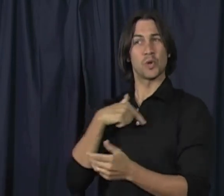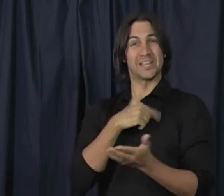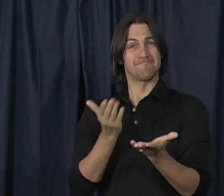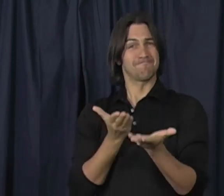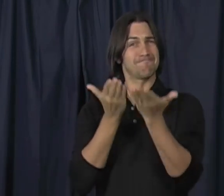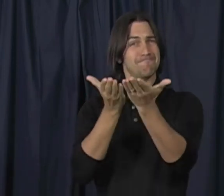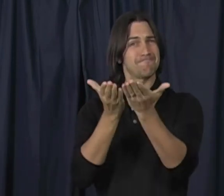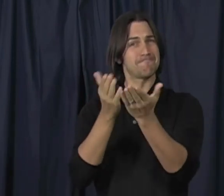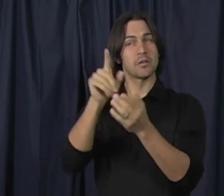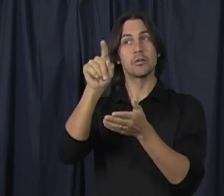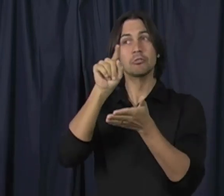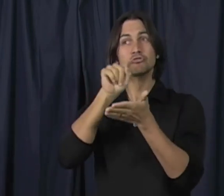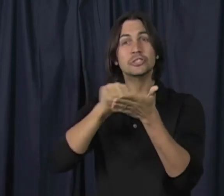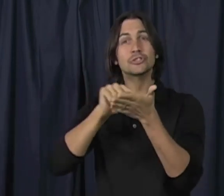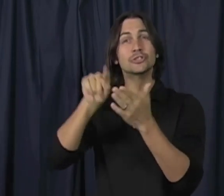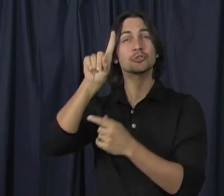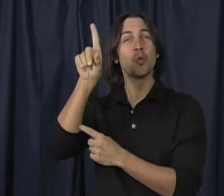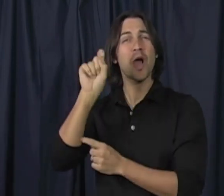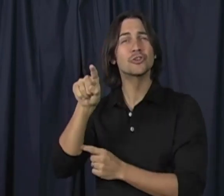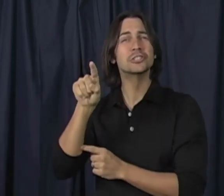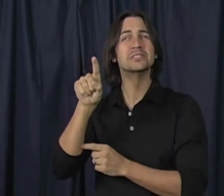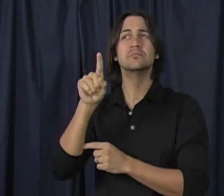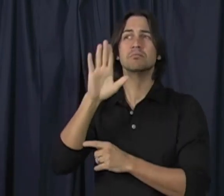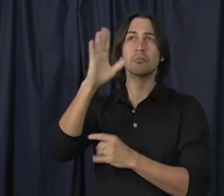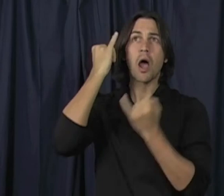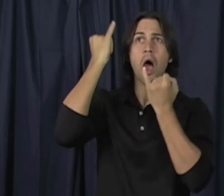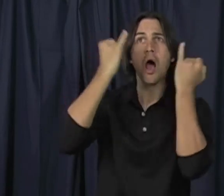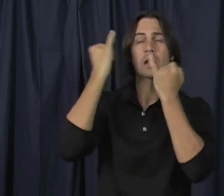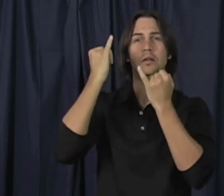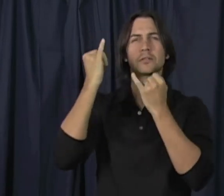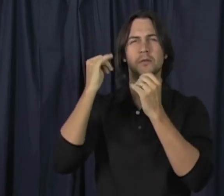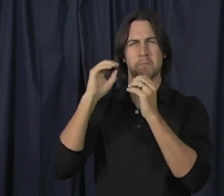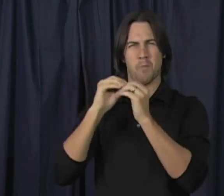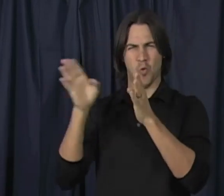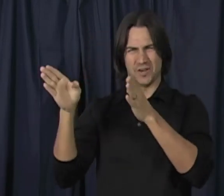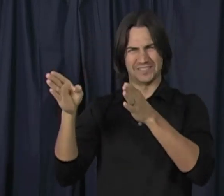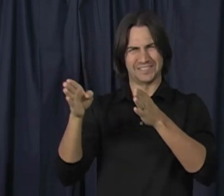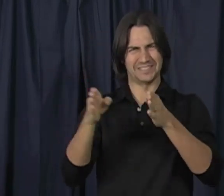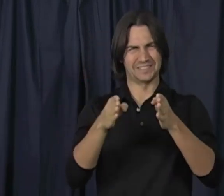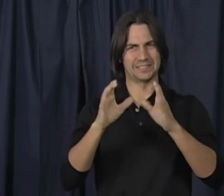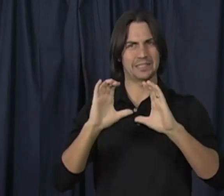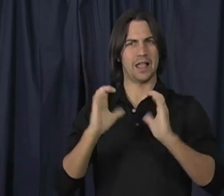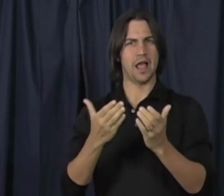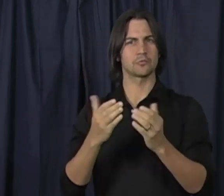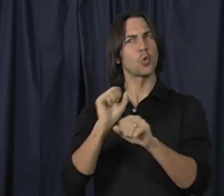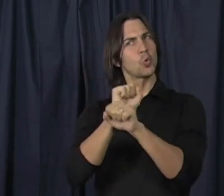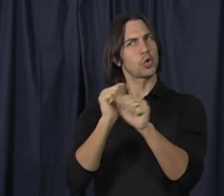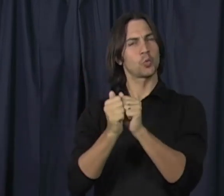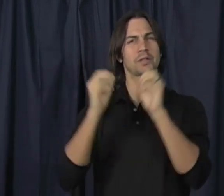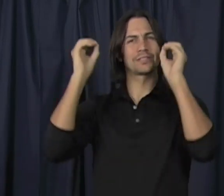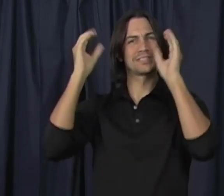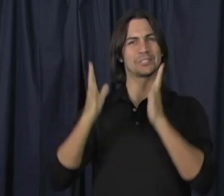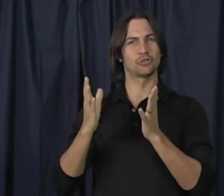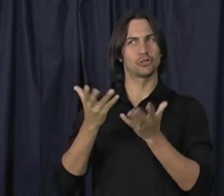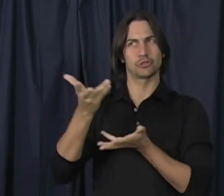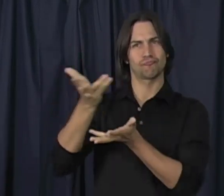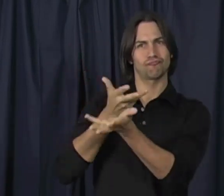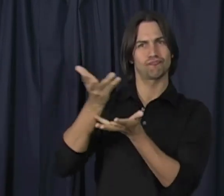the classroom. So we recommend that the research questions and the ideas are more focused into the classroom. So let's work with the